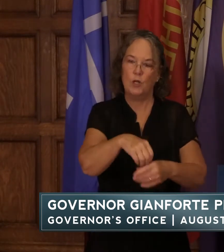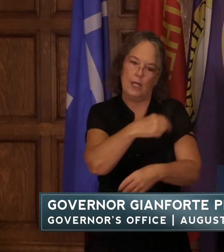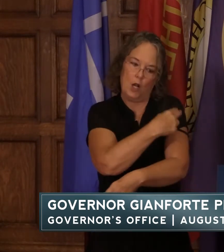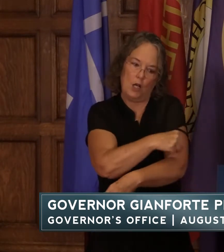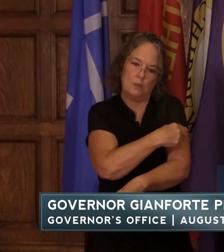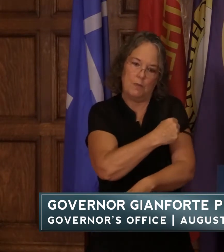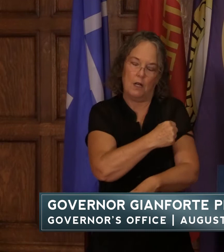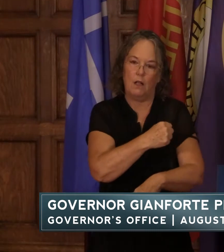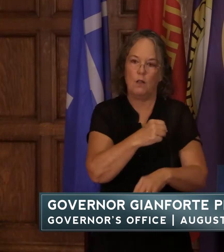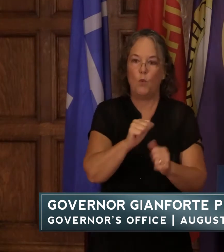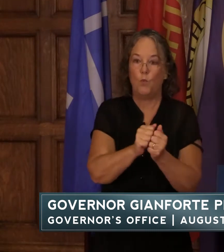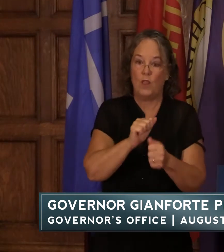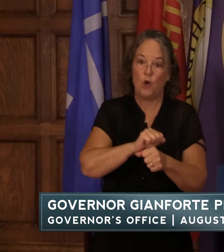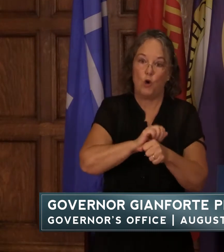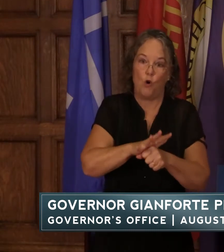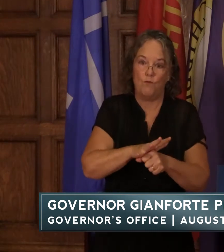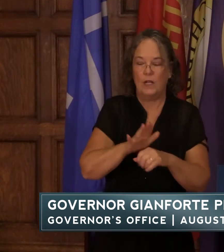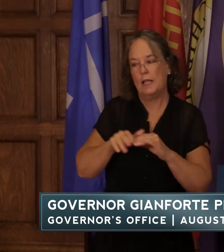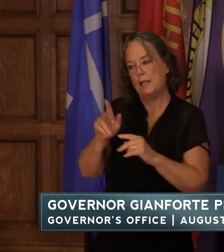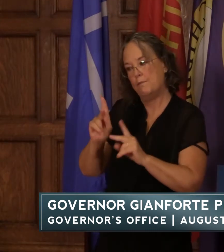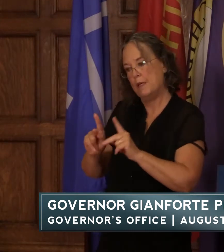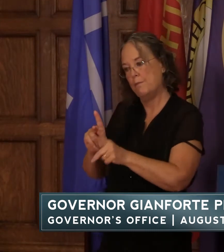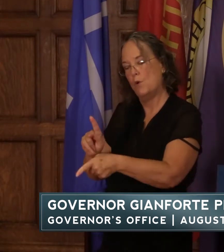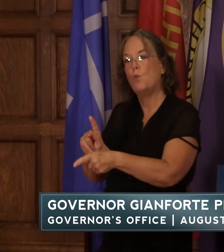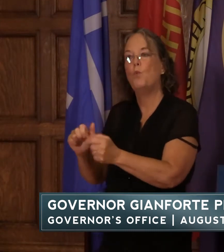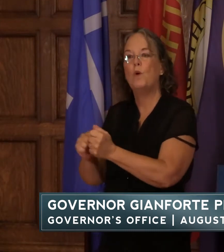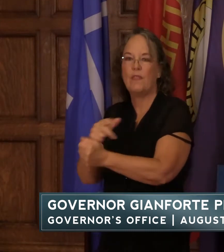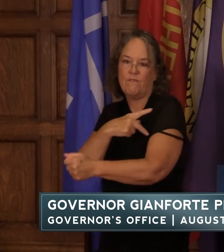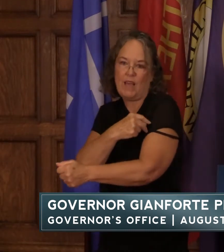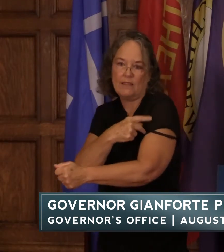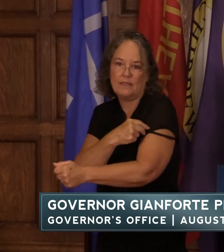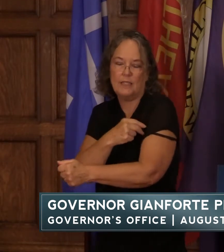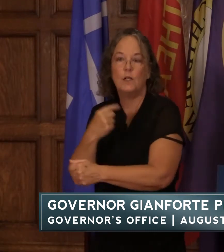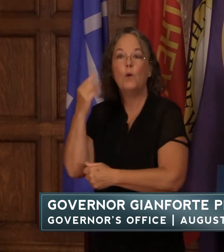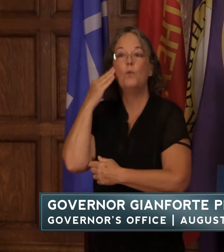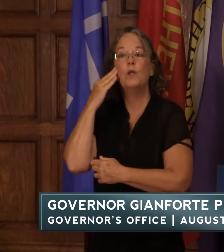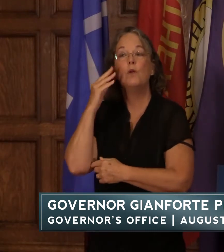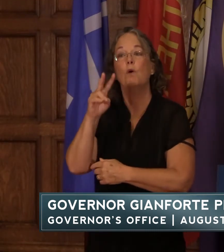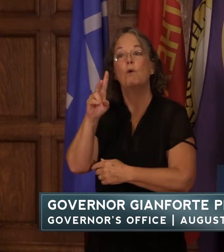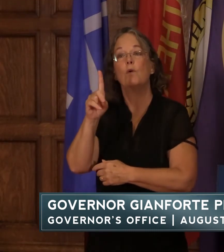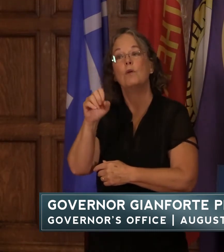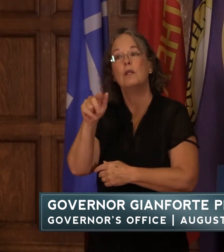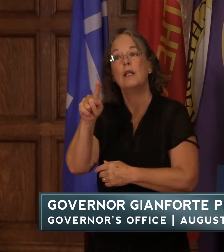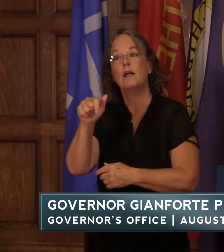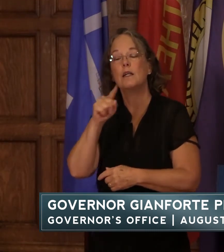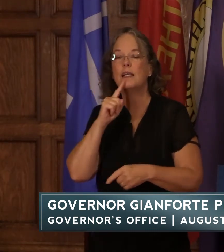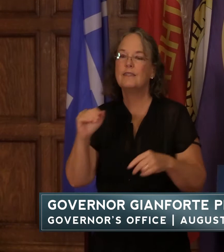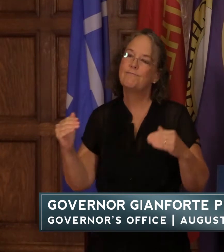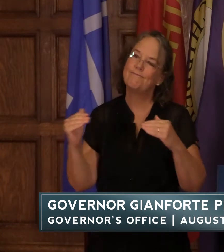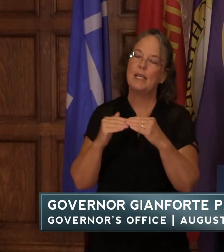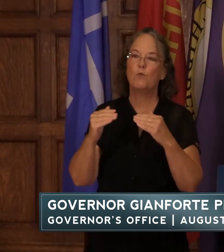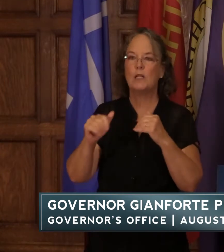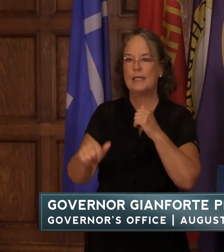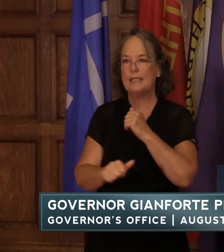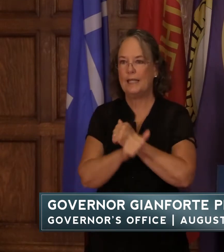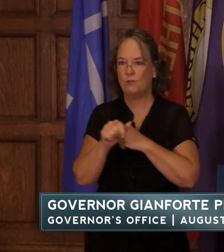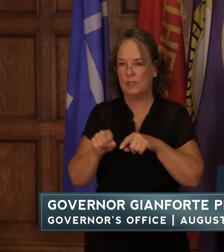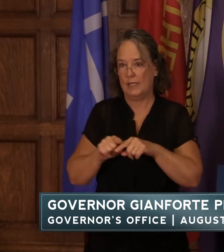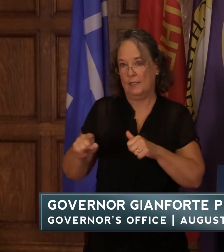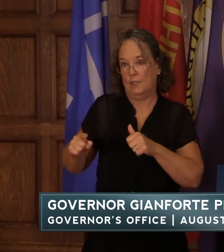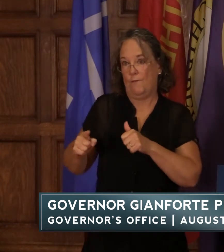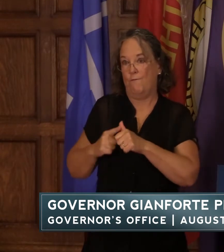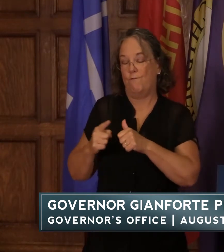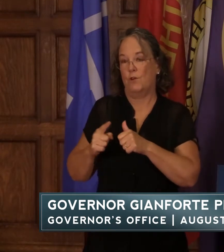than vaccinated americans we know the delta variant is as dangerous as the original covet